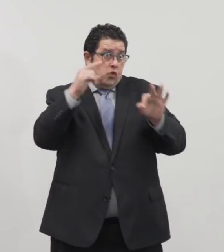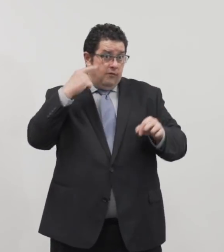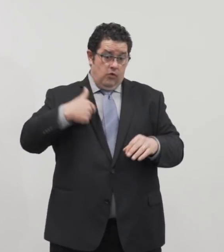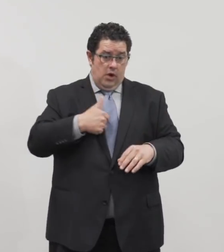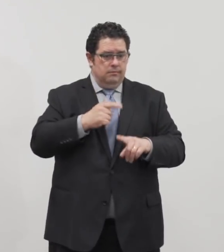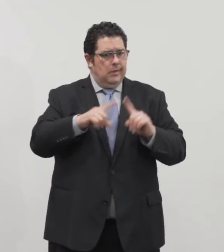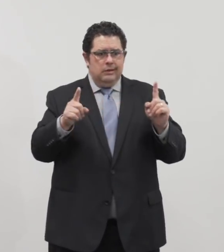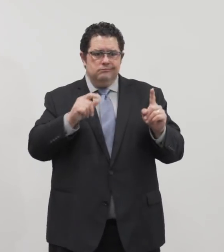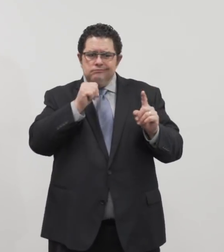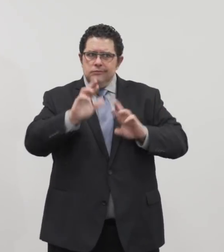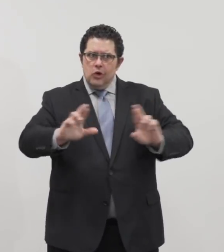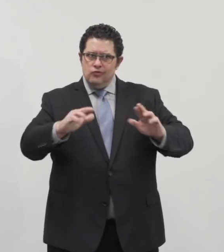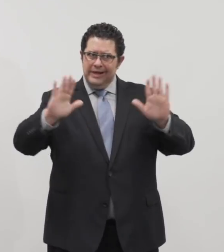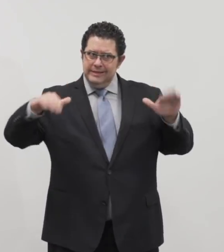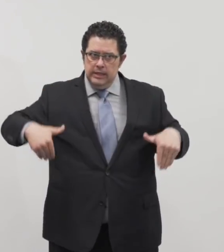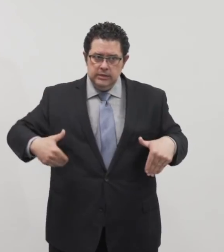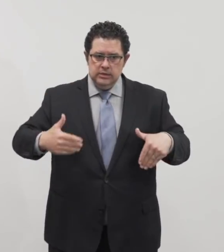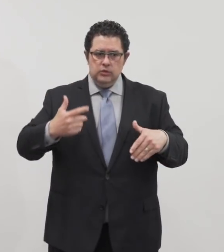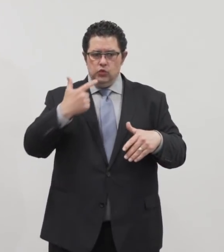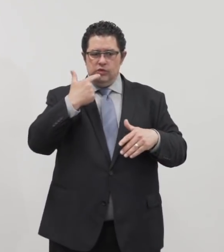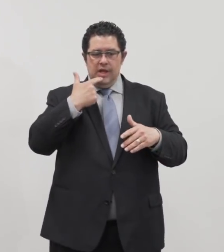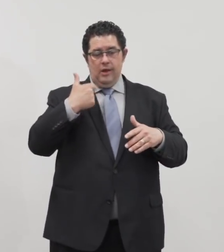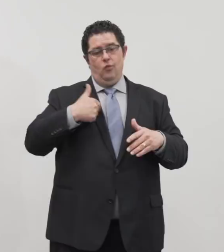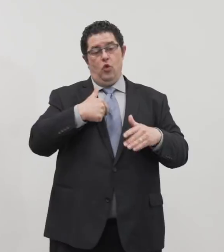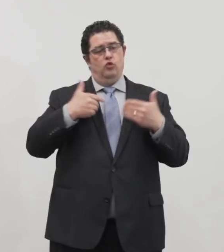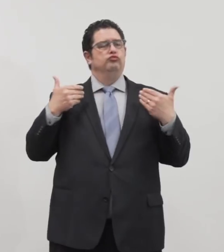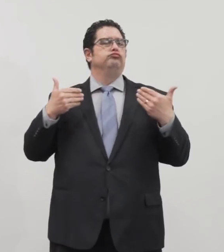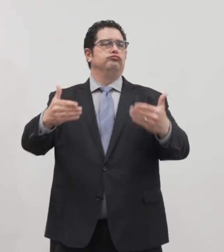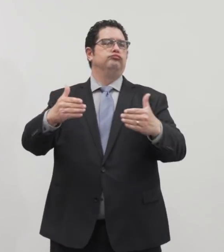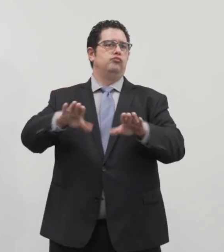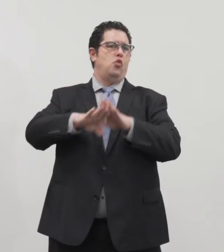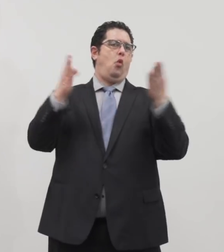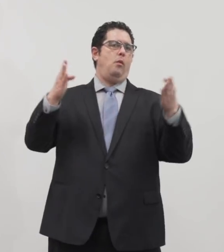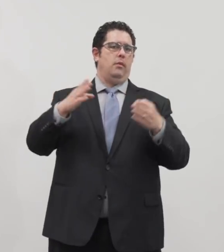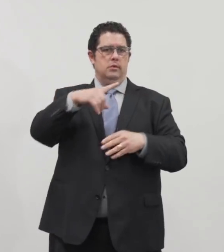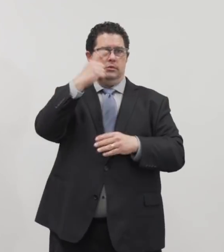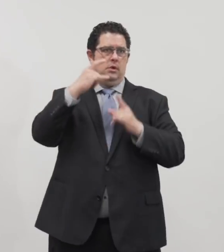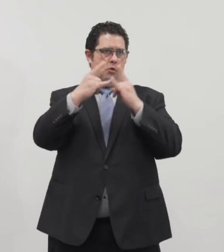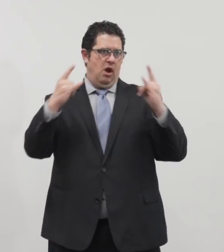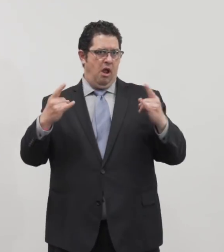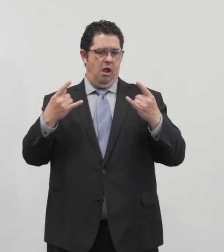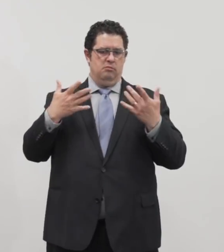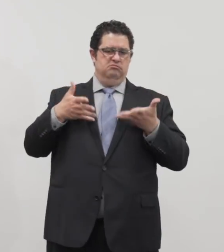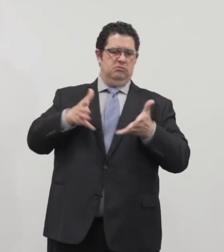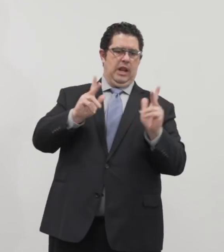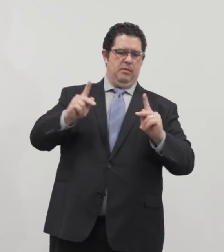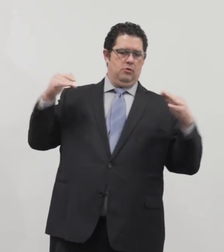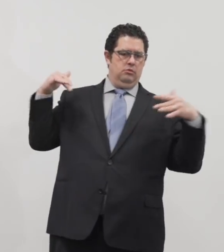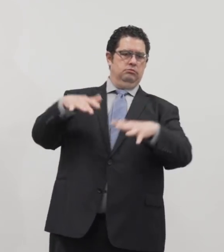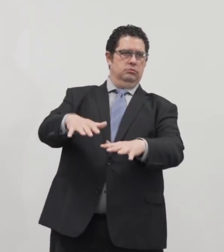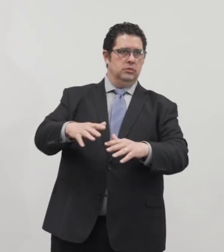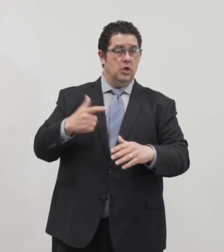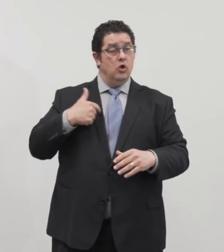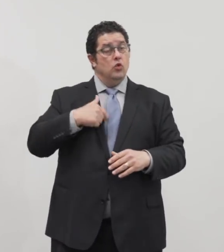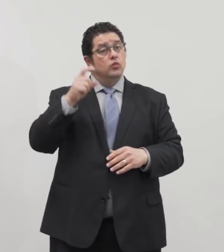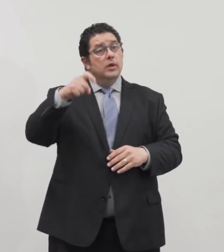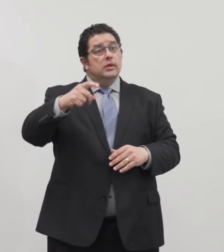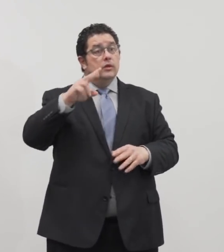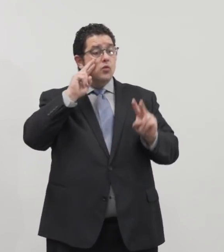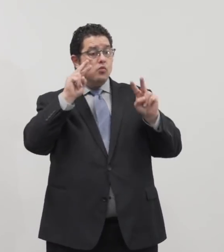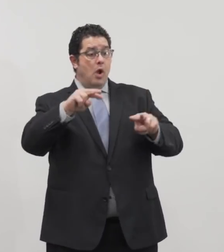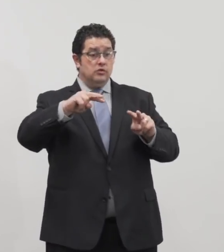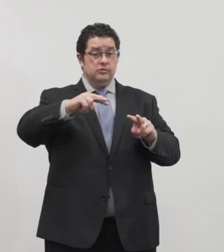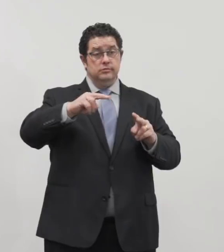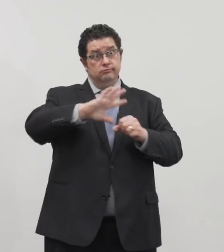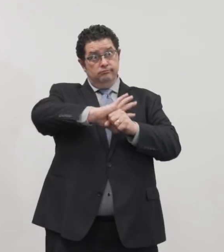not ready yet to say that we're going to open summer camps and let people congregate. We need to watch this virus drop and make sure we